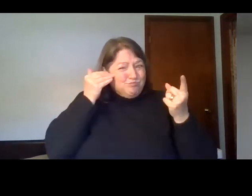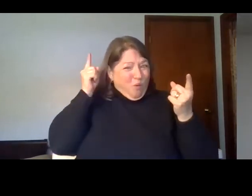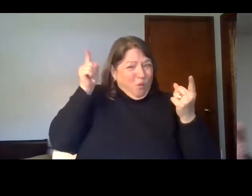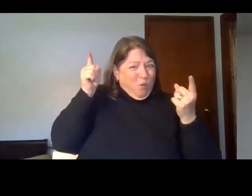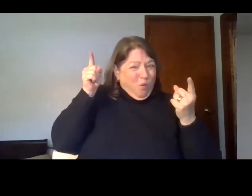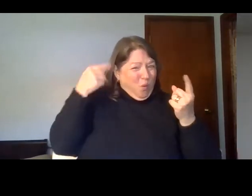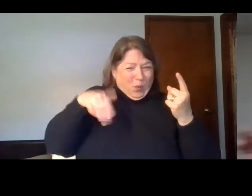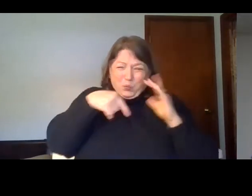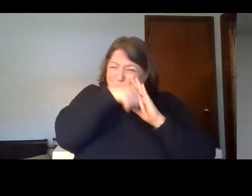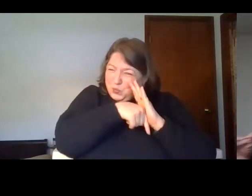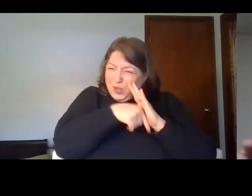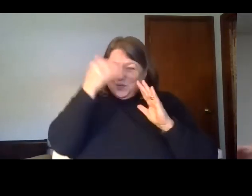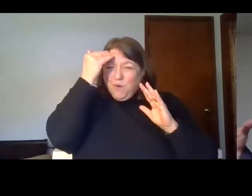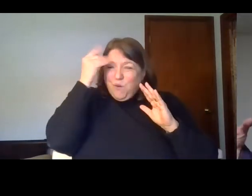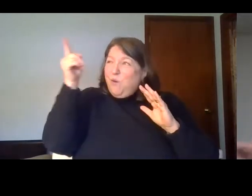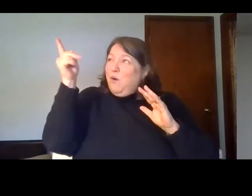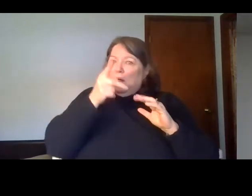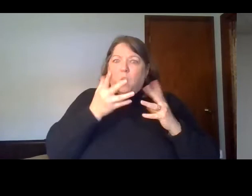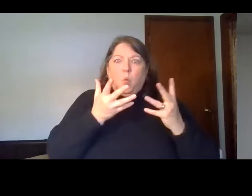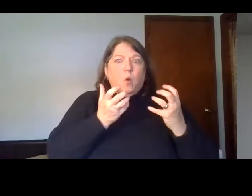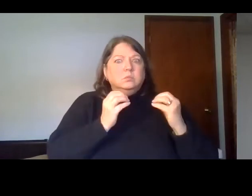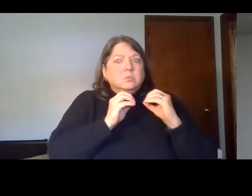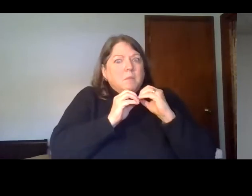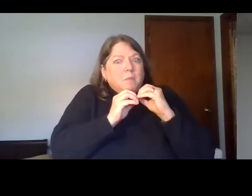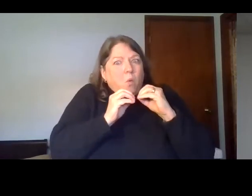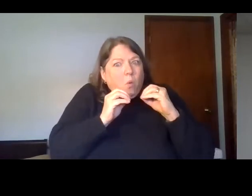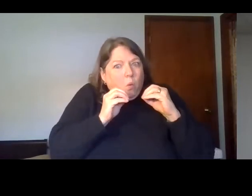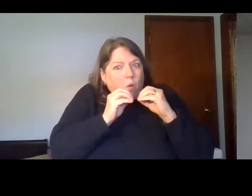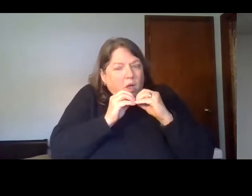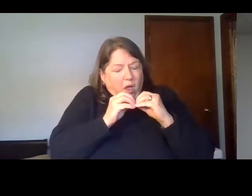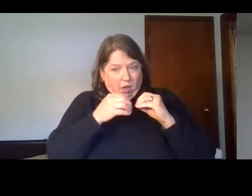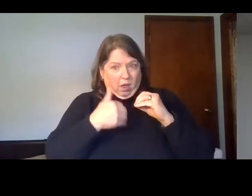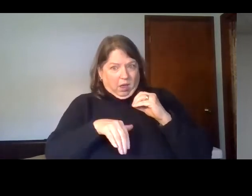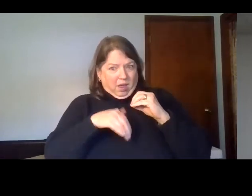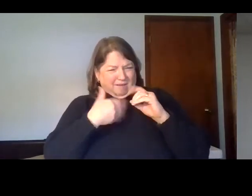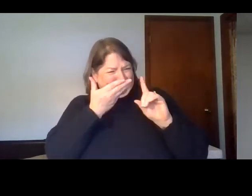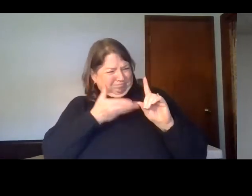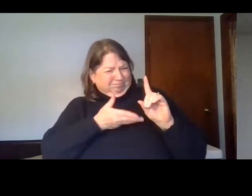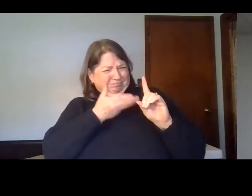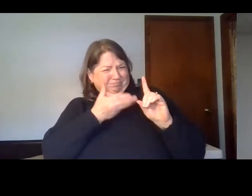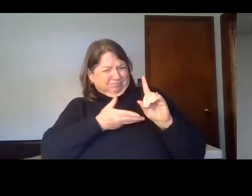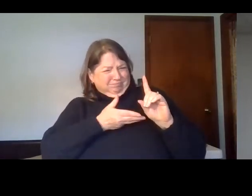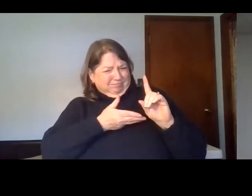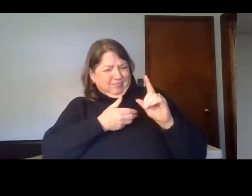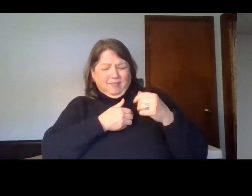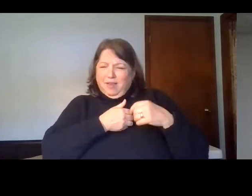better than any of us, perhaps, all put together. He was intimate with God. But in that prayer, in Exodus 33, 13, he's basically